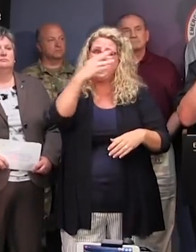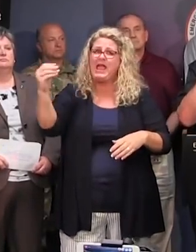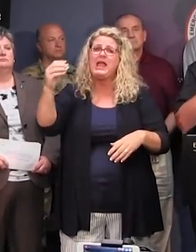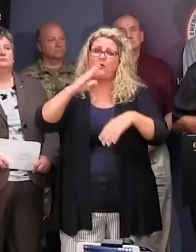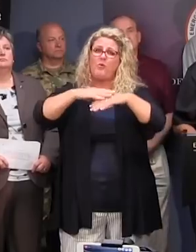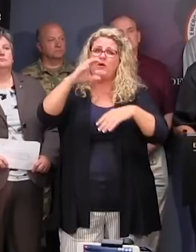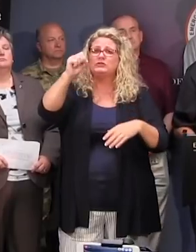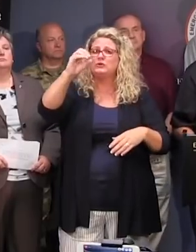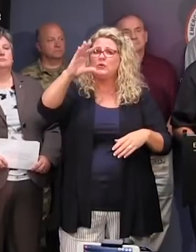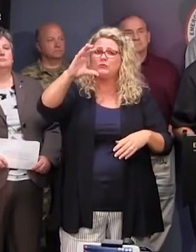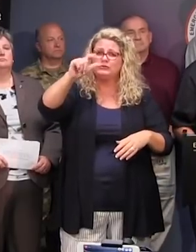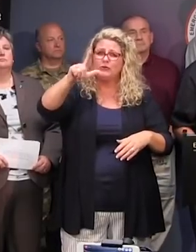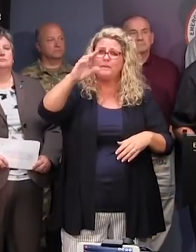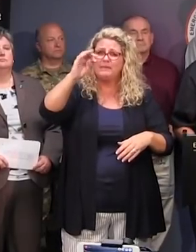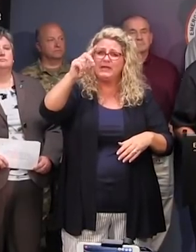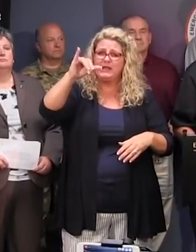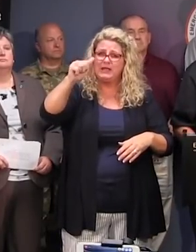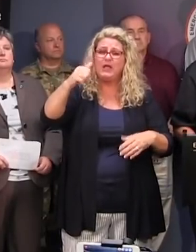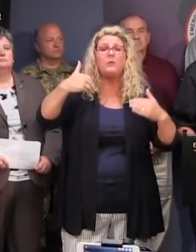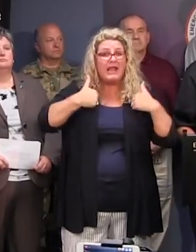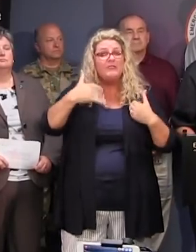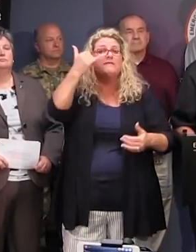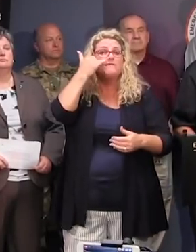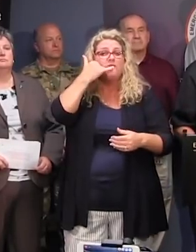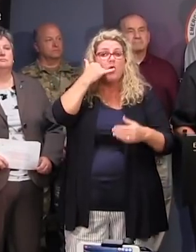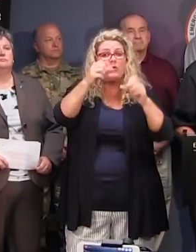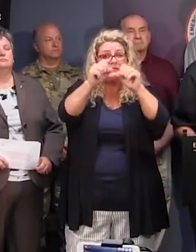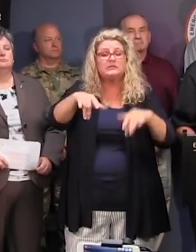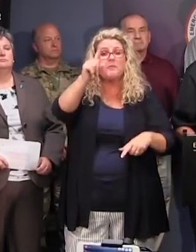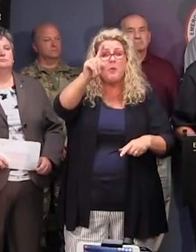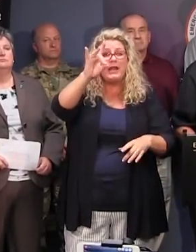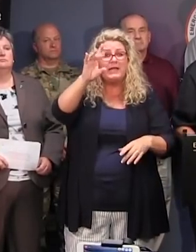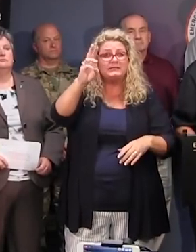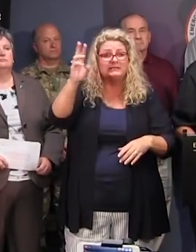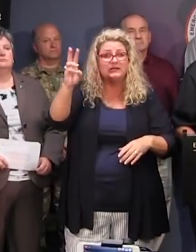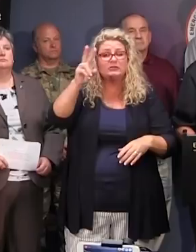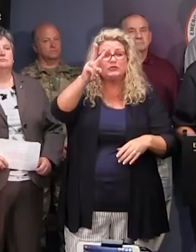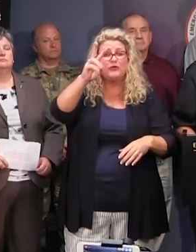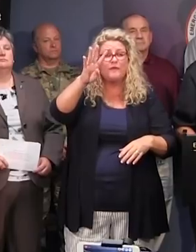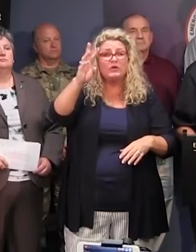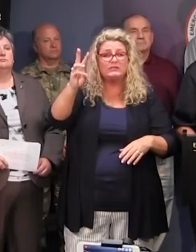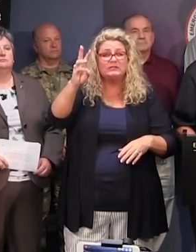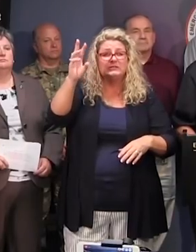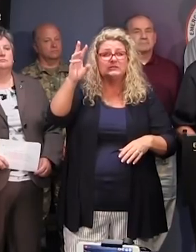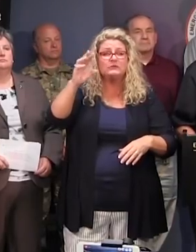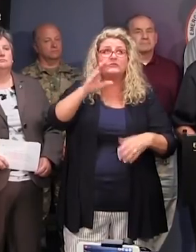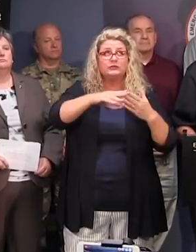everybody that we've got the public information phone system at 1-866-246